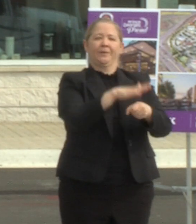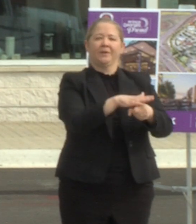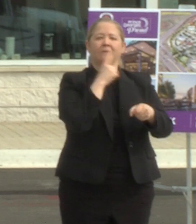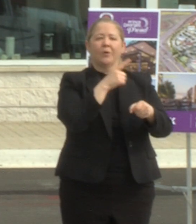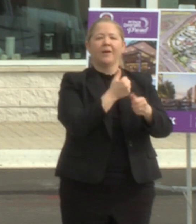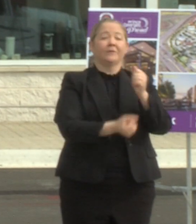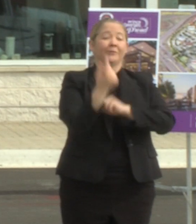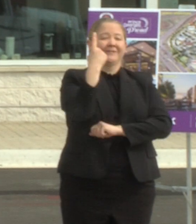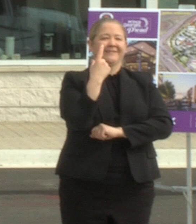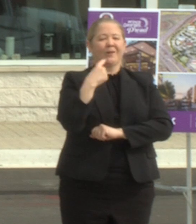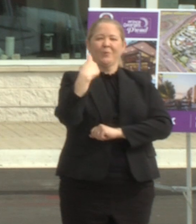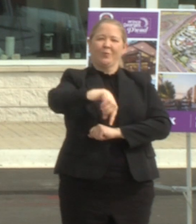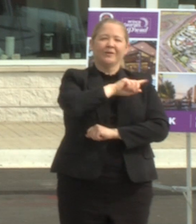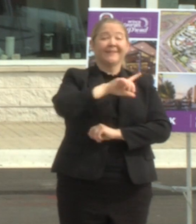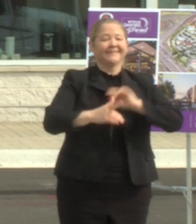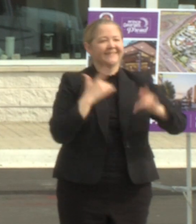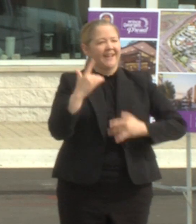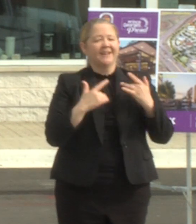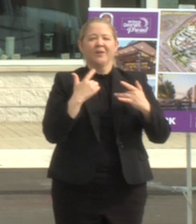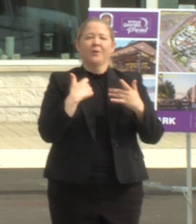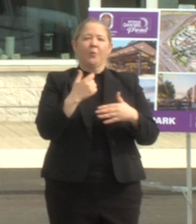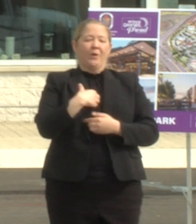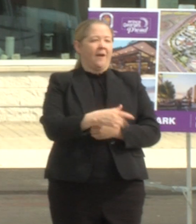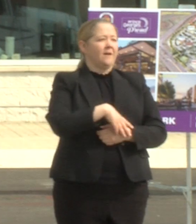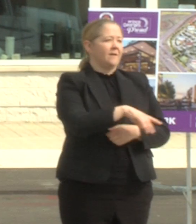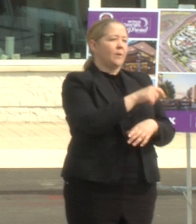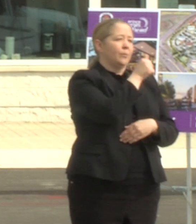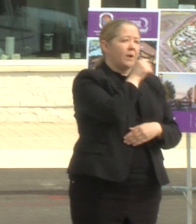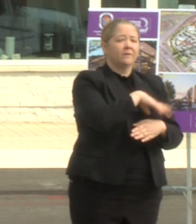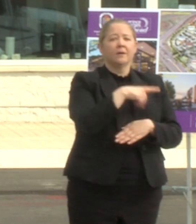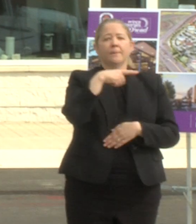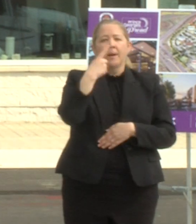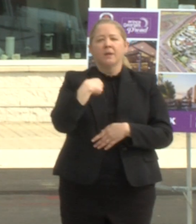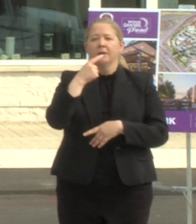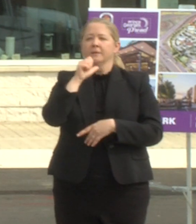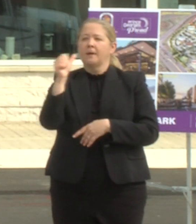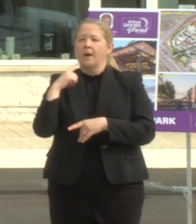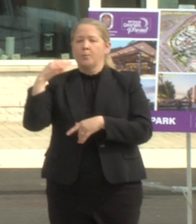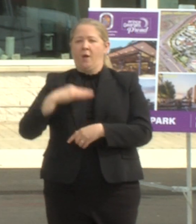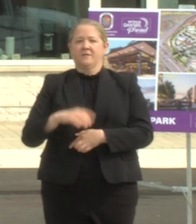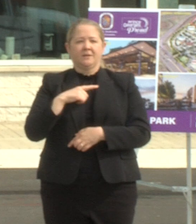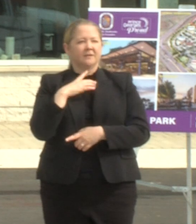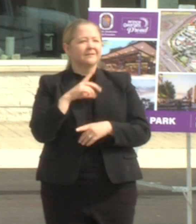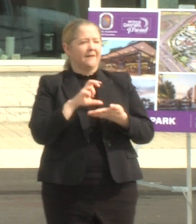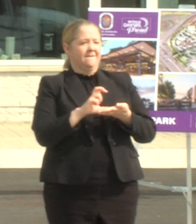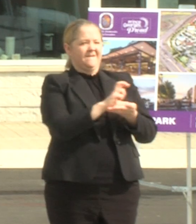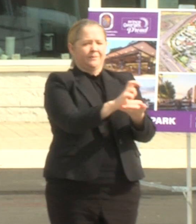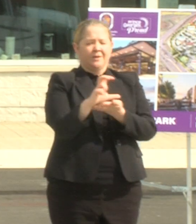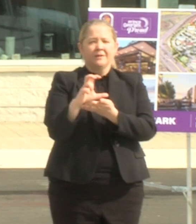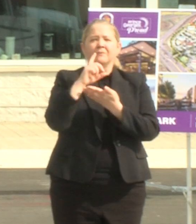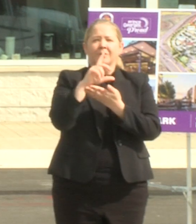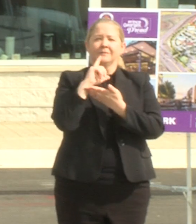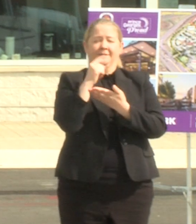everyone so we're we're excited that we're leveraging public and private and non-profit partnerships that we're bringing the needed investment and attention on what